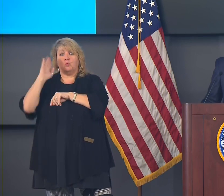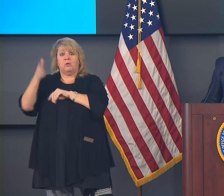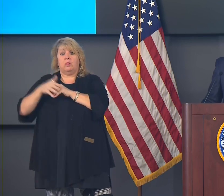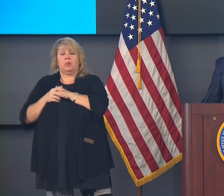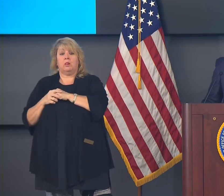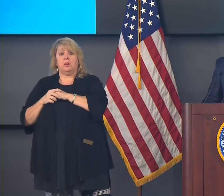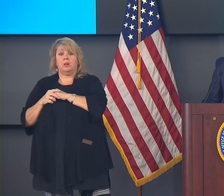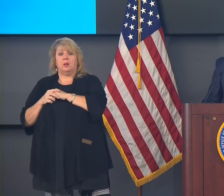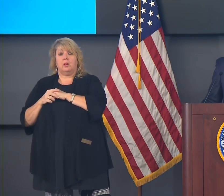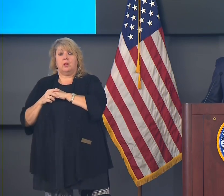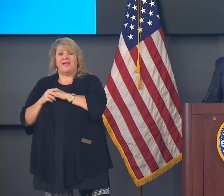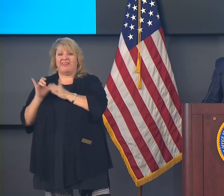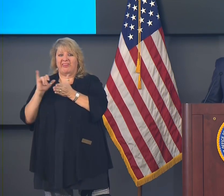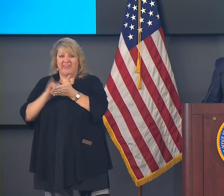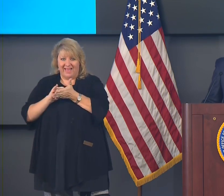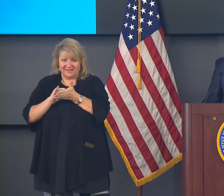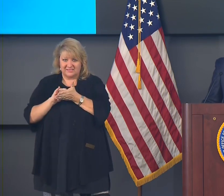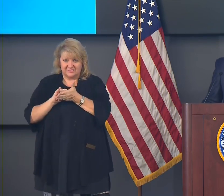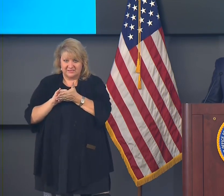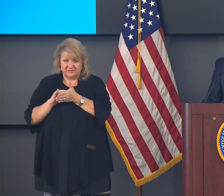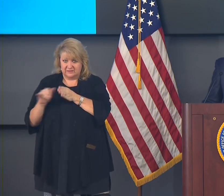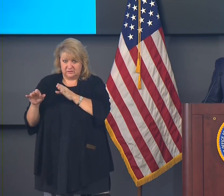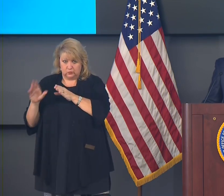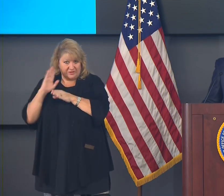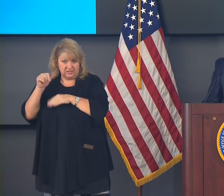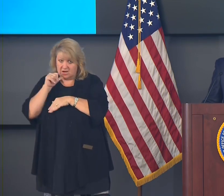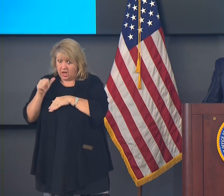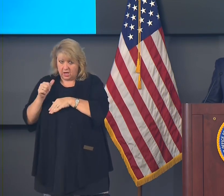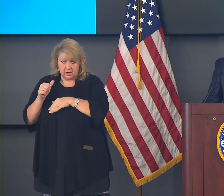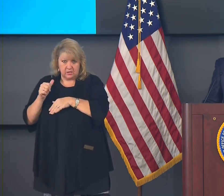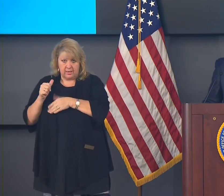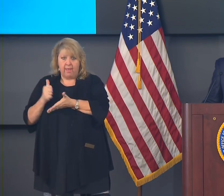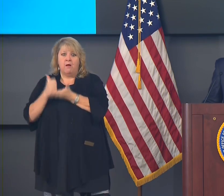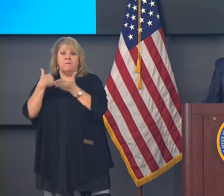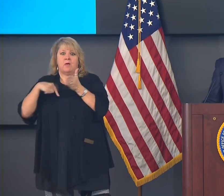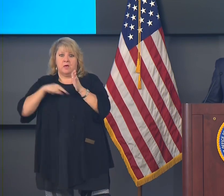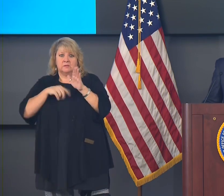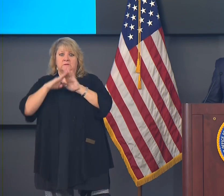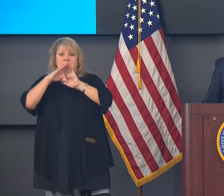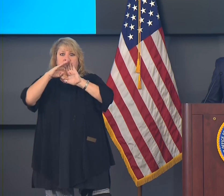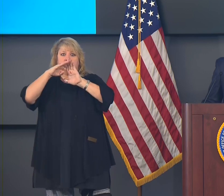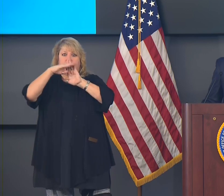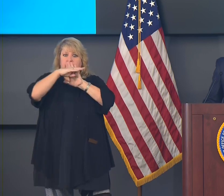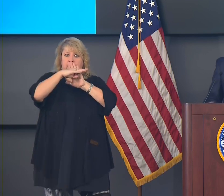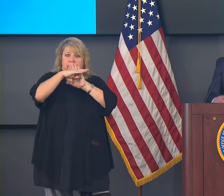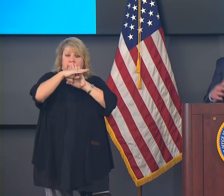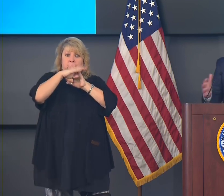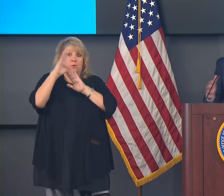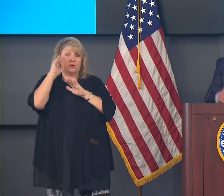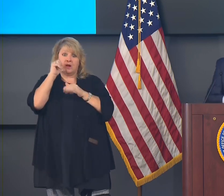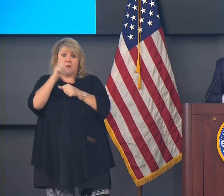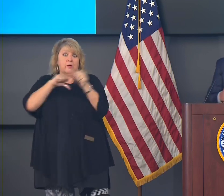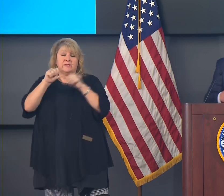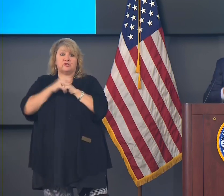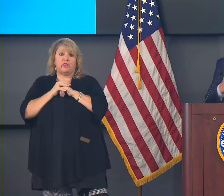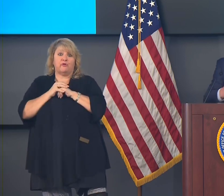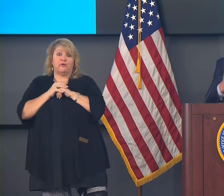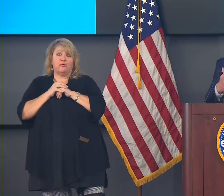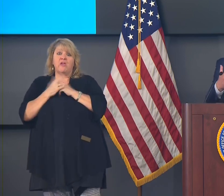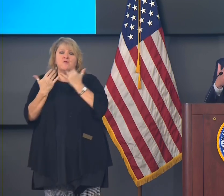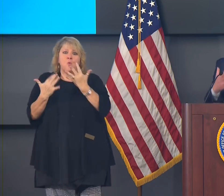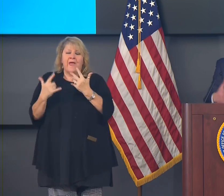get us through this surge. It's not going to protect the health of our fellow Louisianans. It's better than